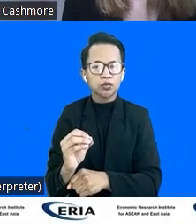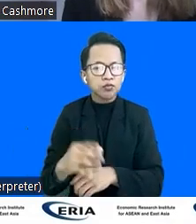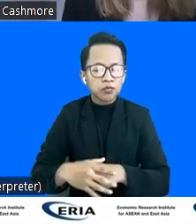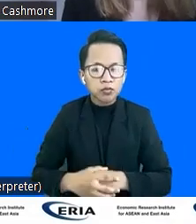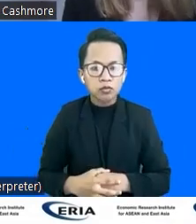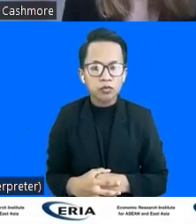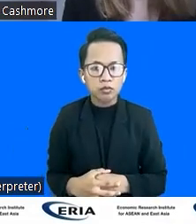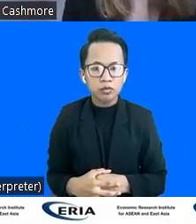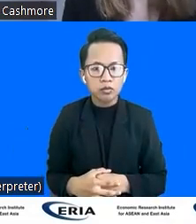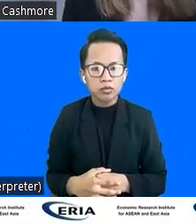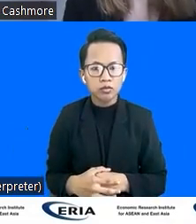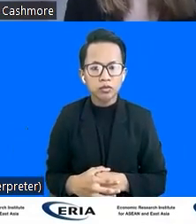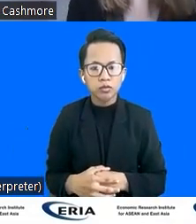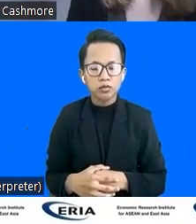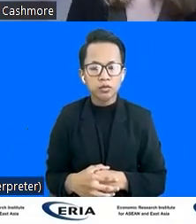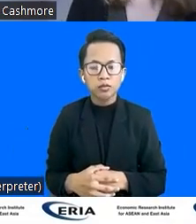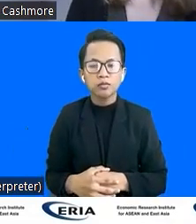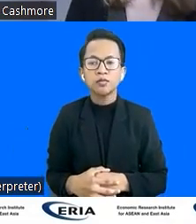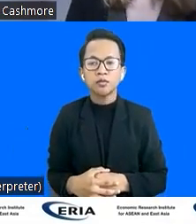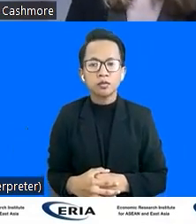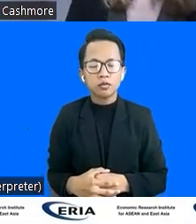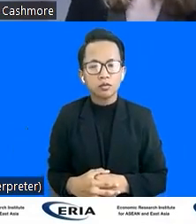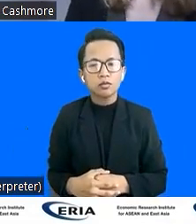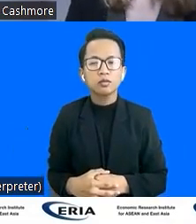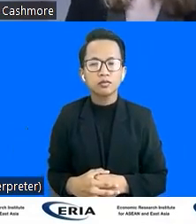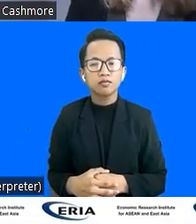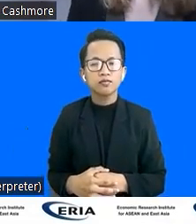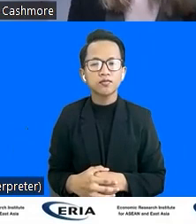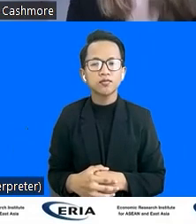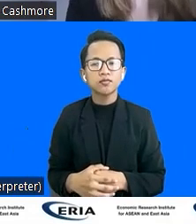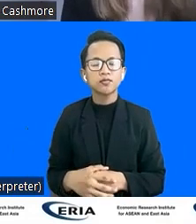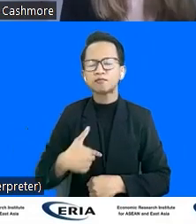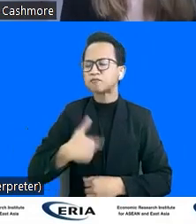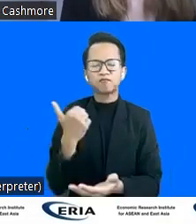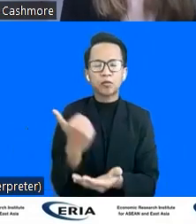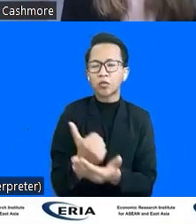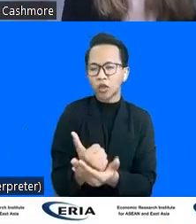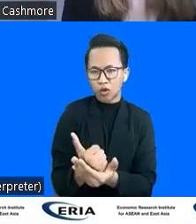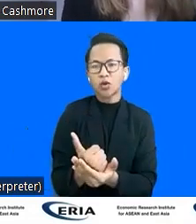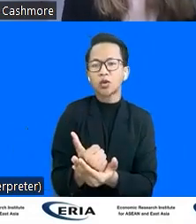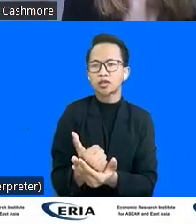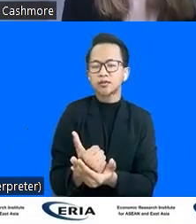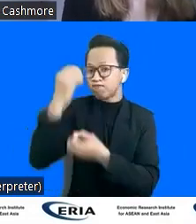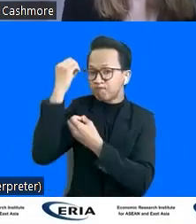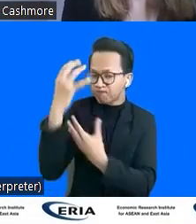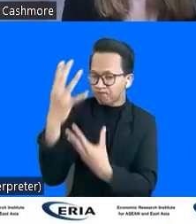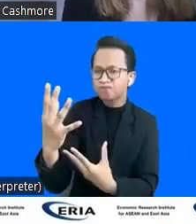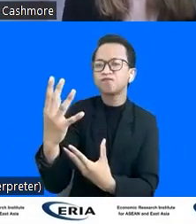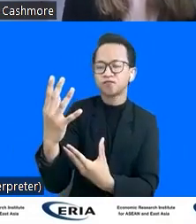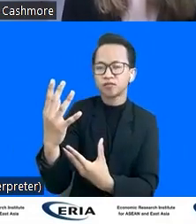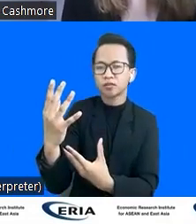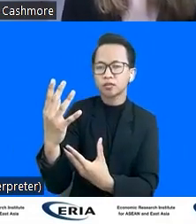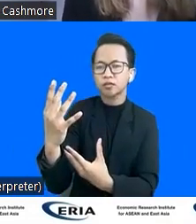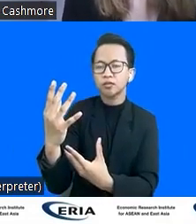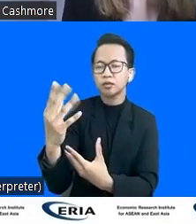act as exemplary employers. But finally, I really would like to emphasize and think it's really important not to forget